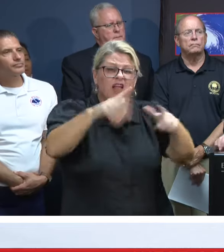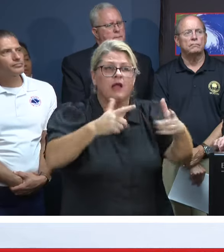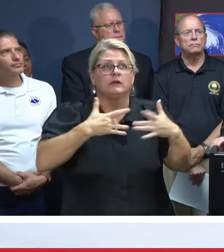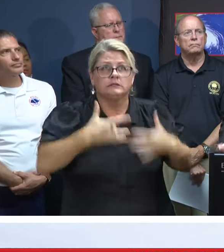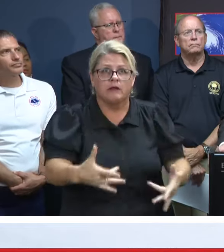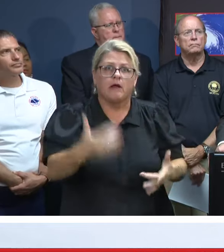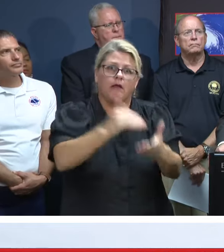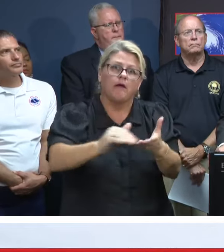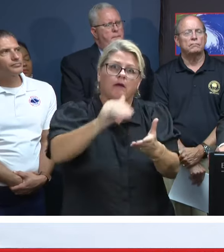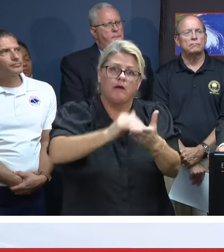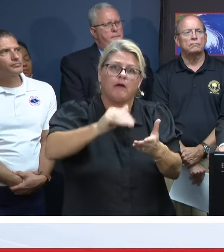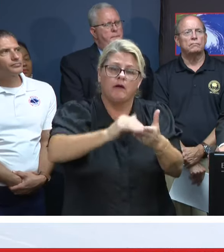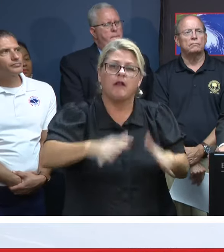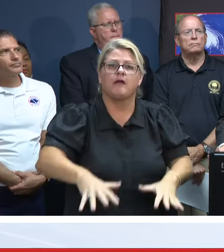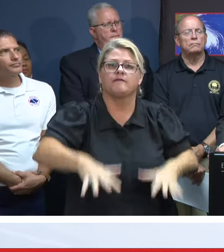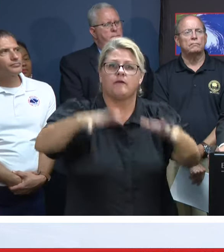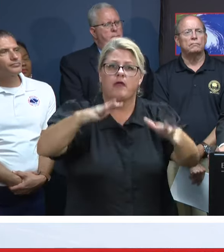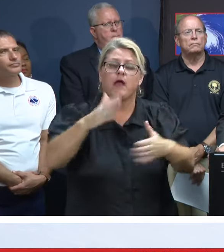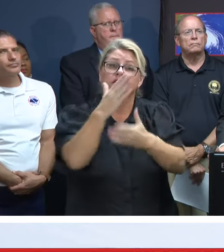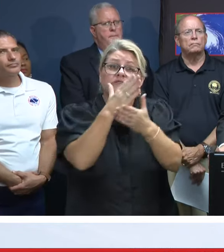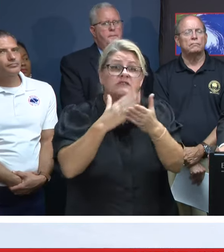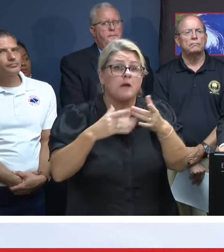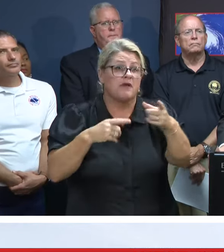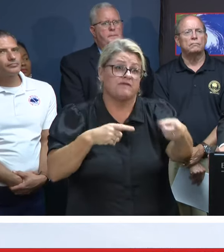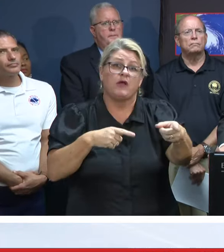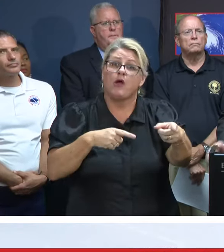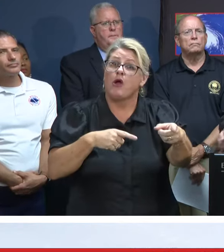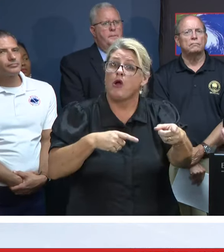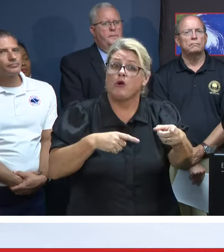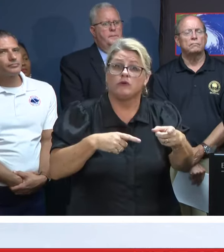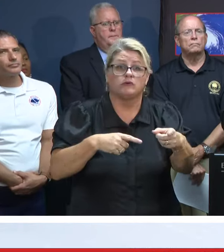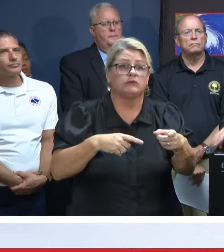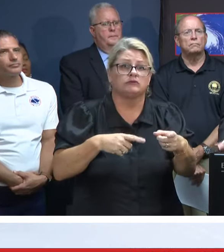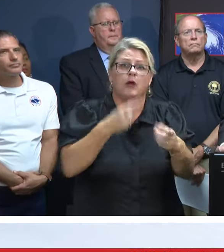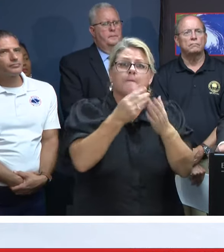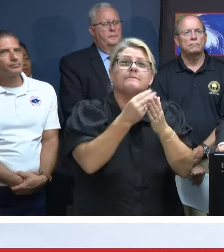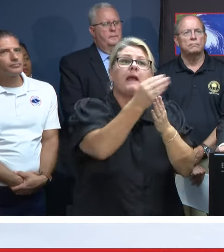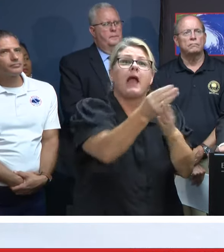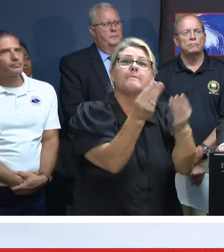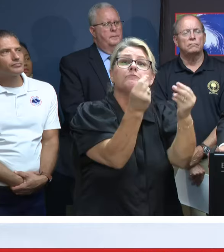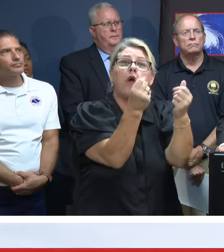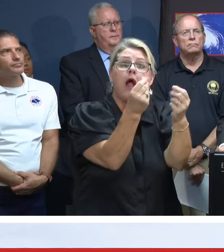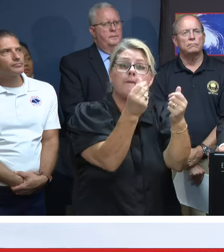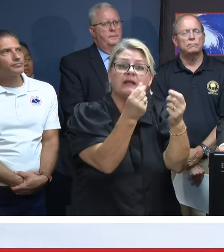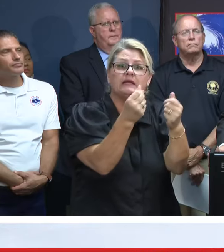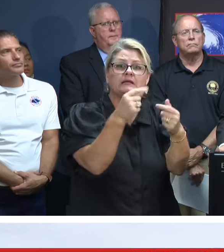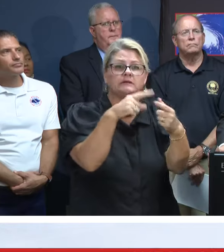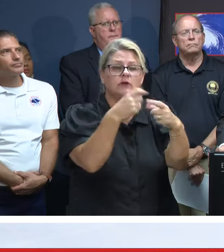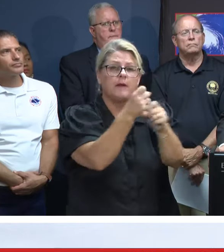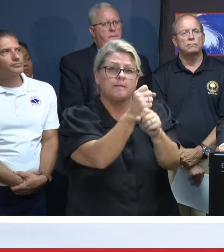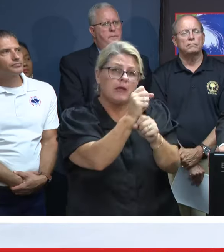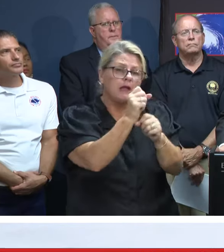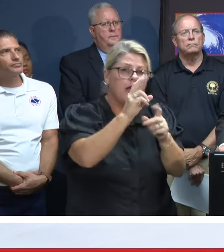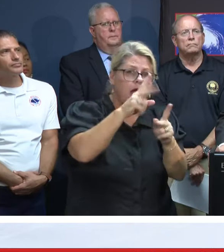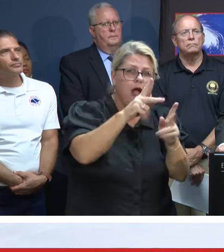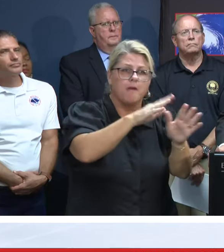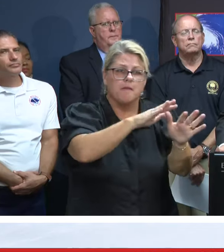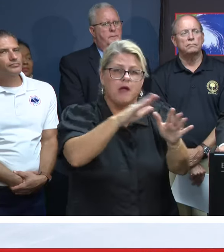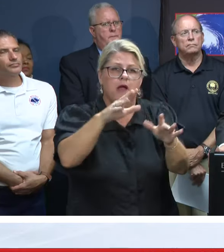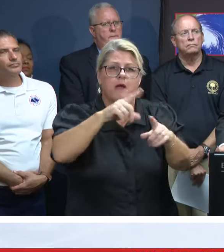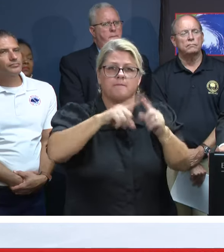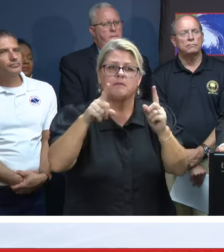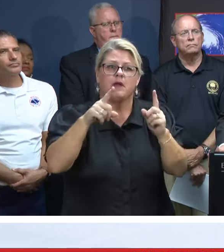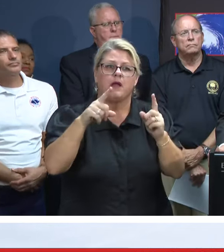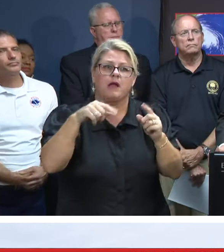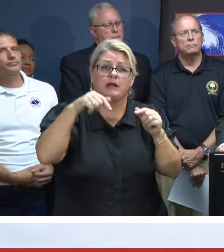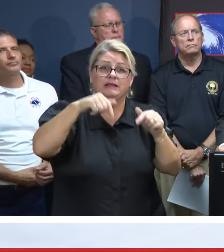over and over, some of them are buying those properties up and making parks and things like that. But that's part